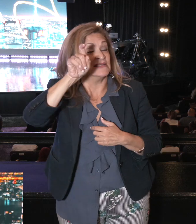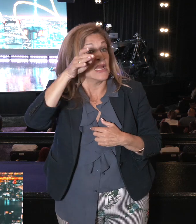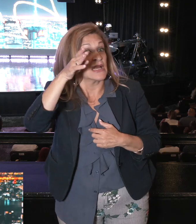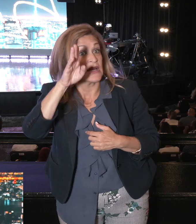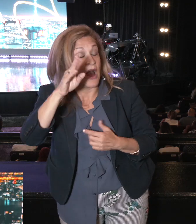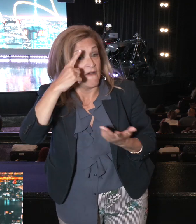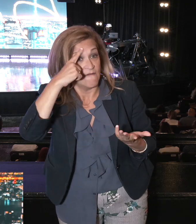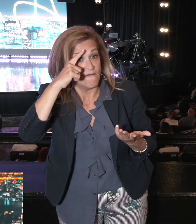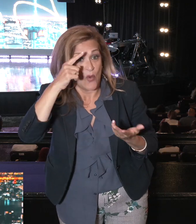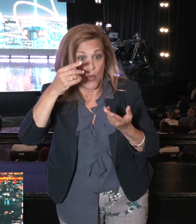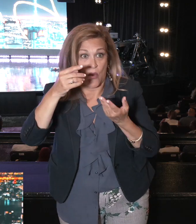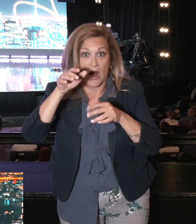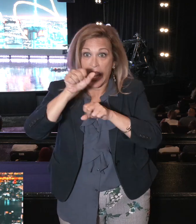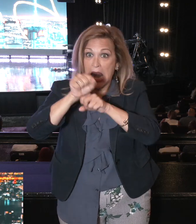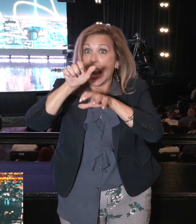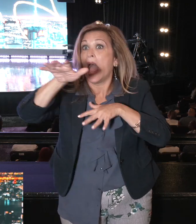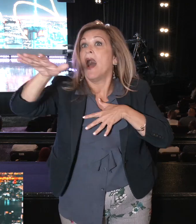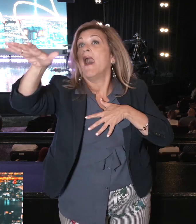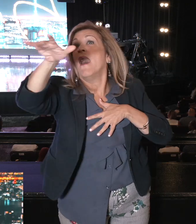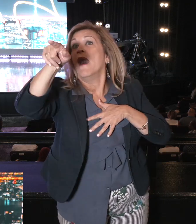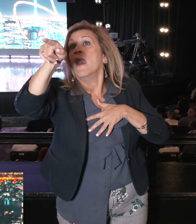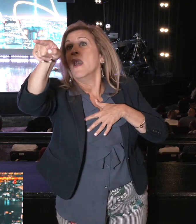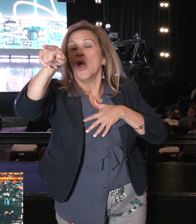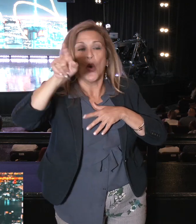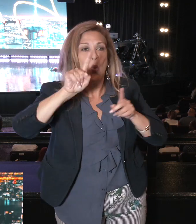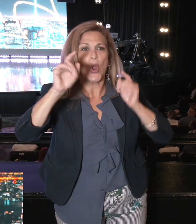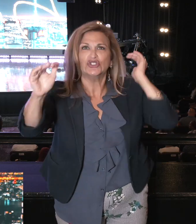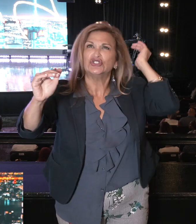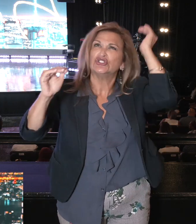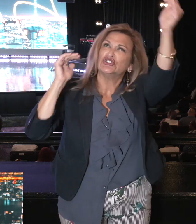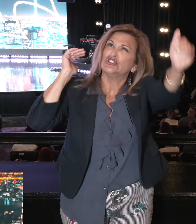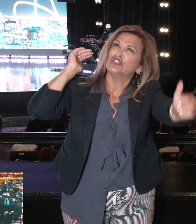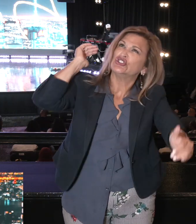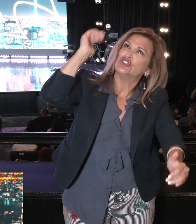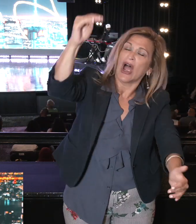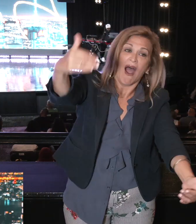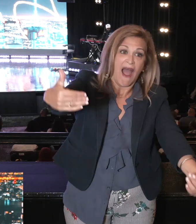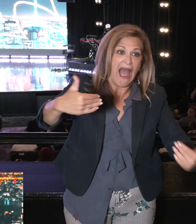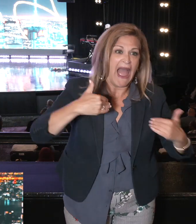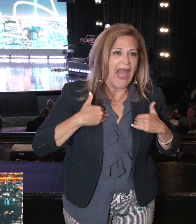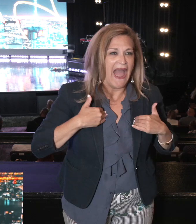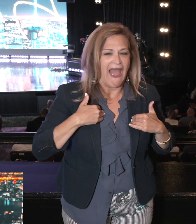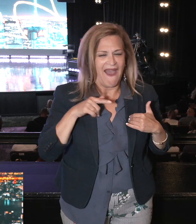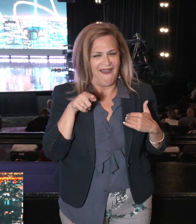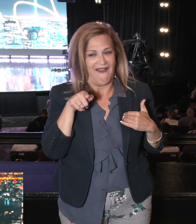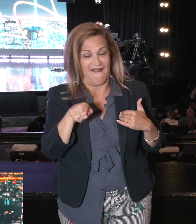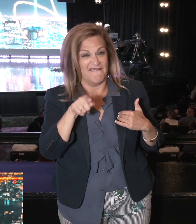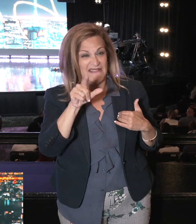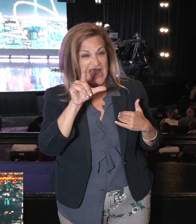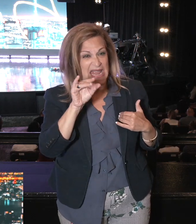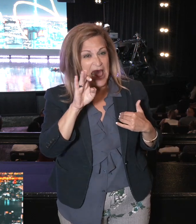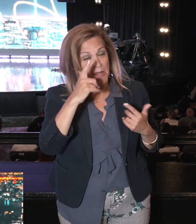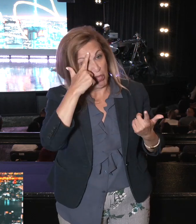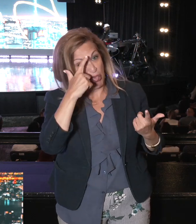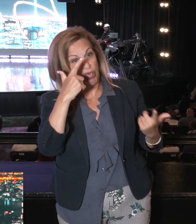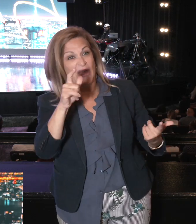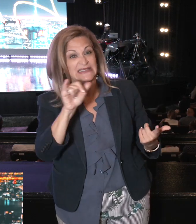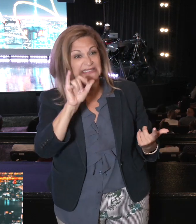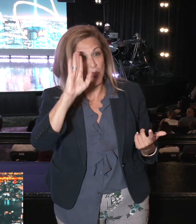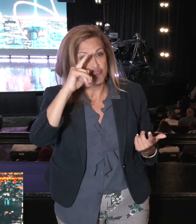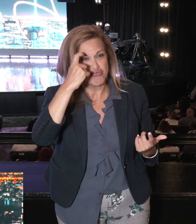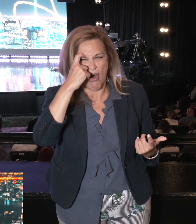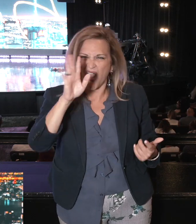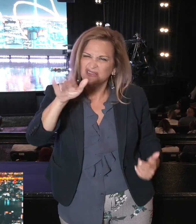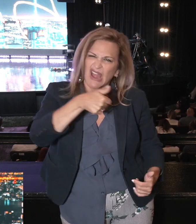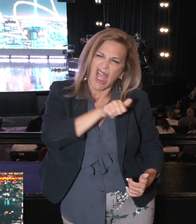giants lived. I like that. Give me the giants. Come on. It's like a Bronx attitude. know what I'm saying? Different